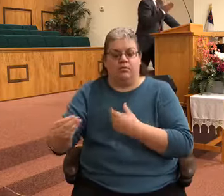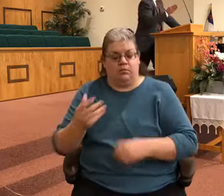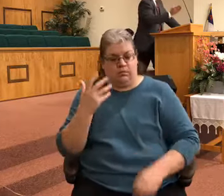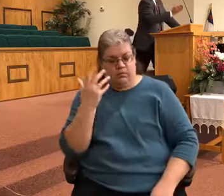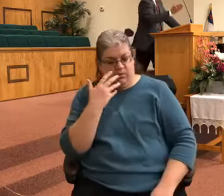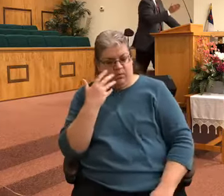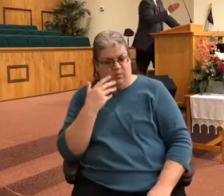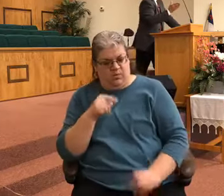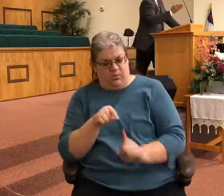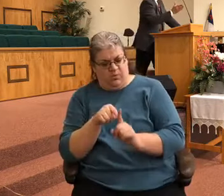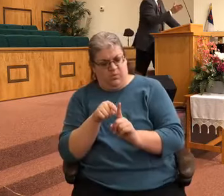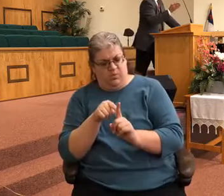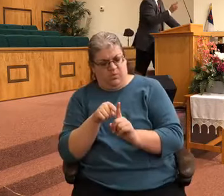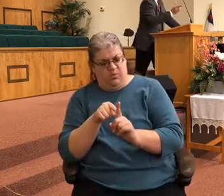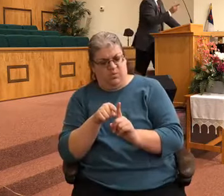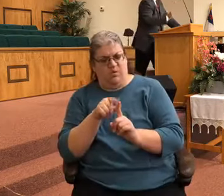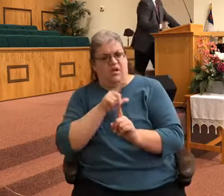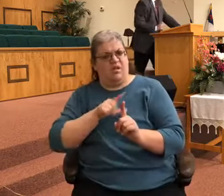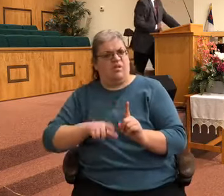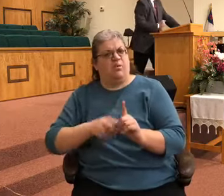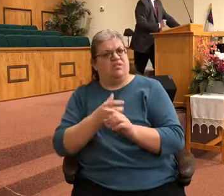Lord's deliverance doing a work in a heart that touched it.